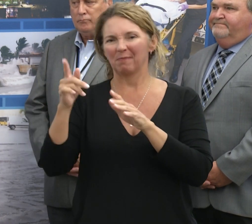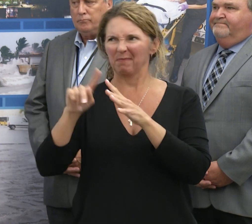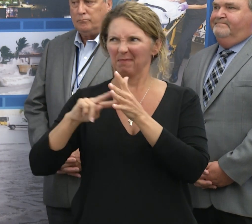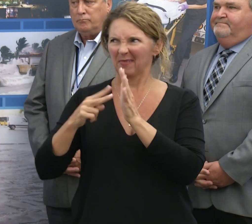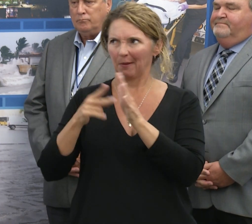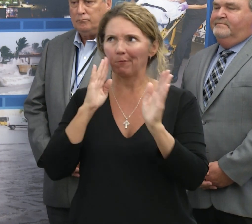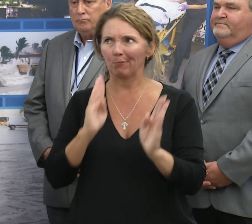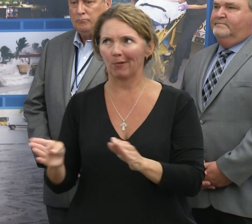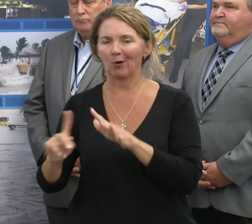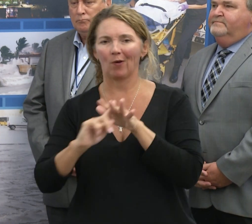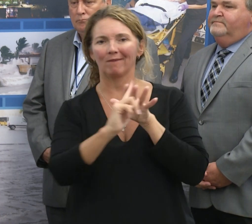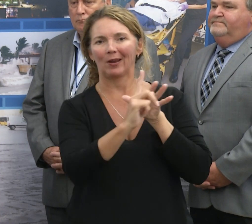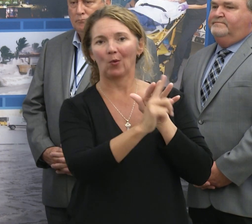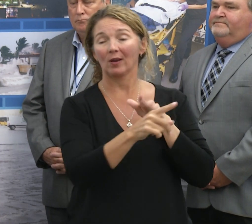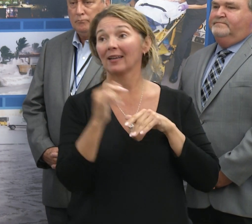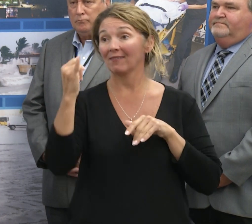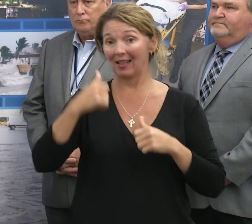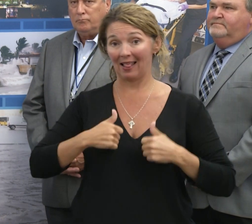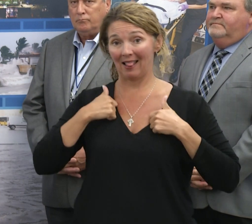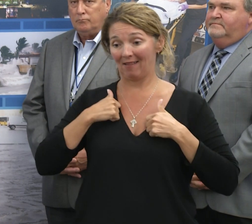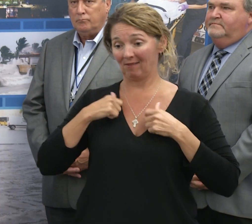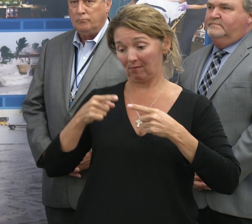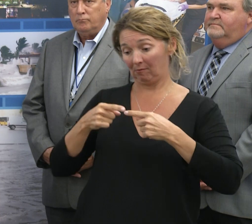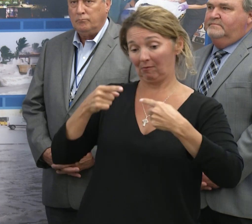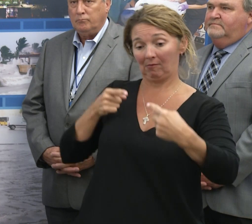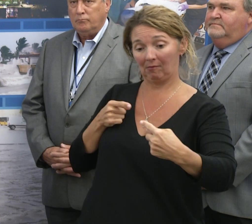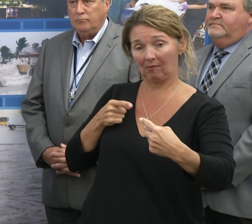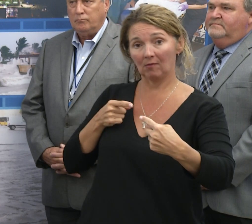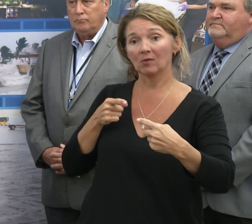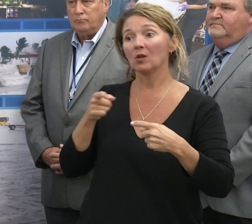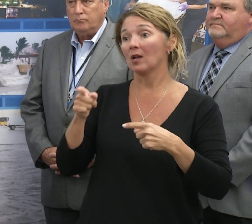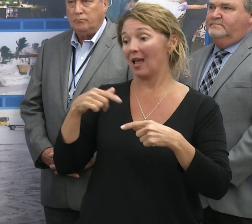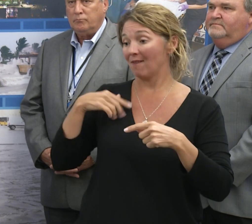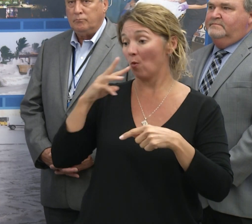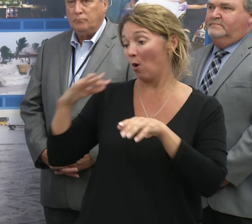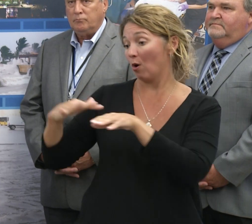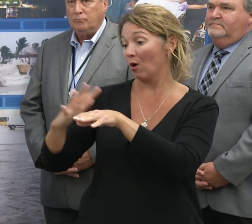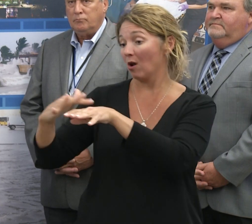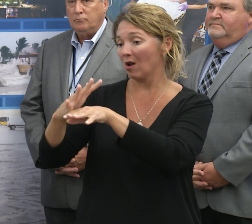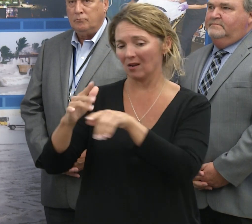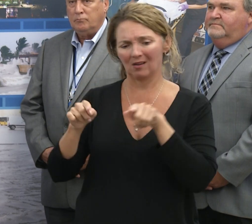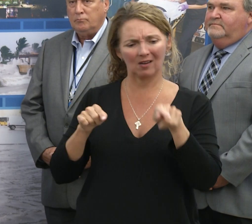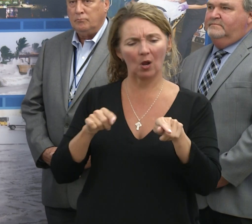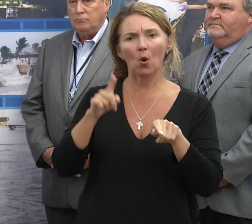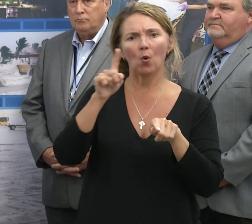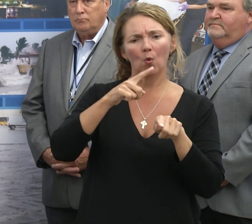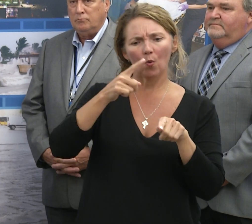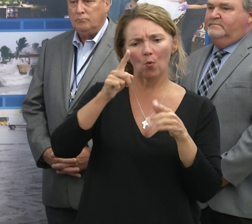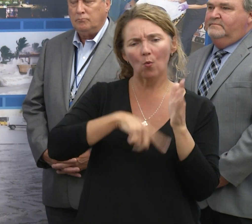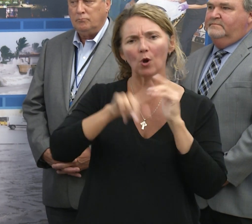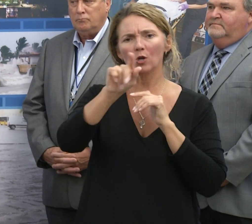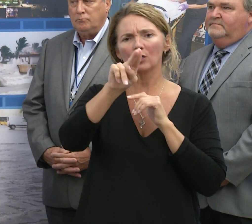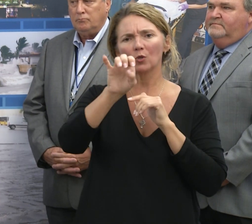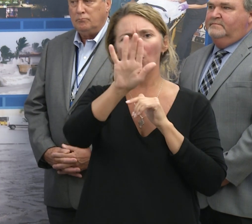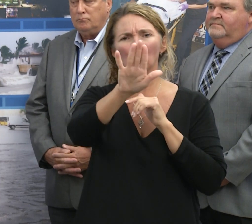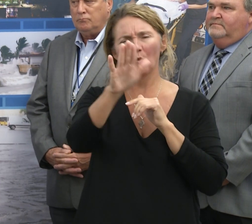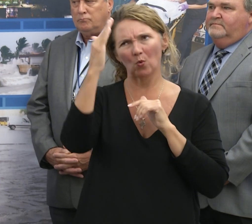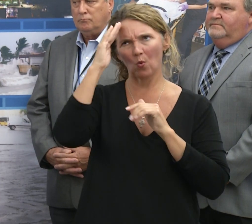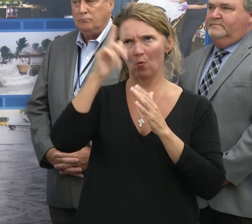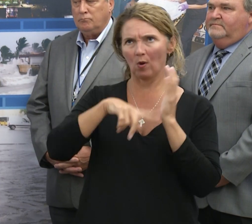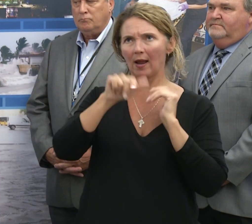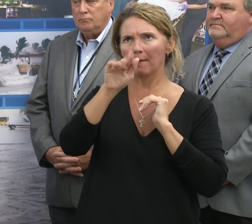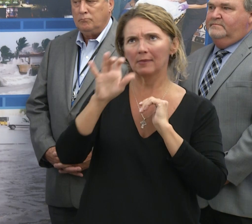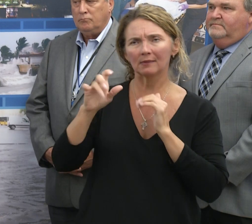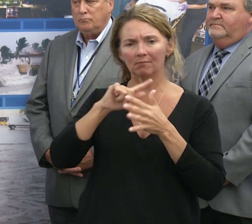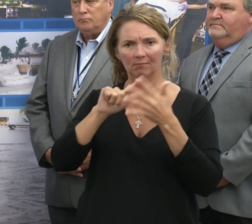evacuate. If you're living adjacent to, uh, a coastal area, know what evacuation zone that you do live in.